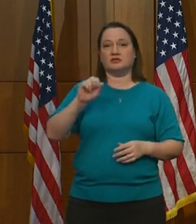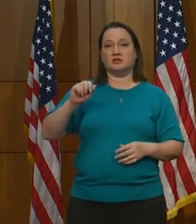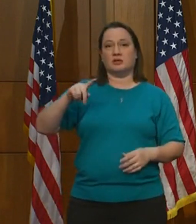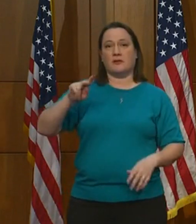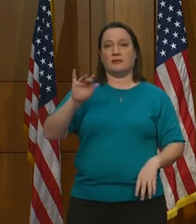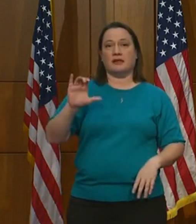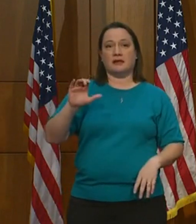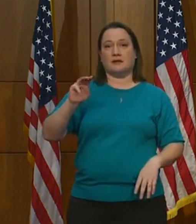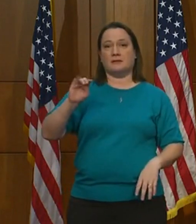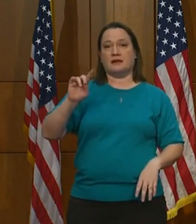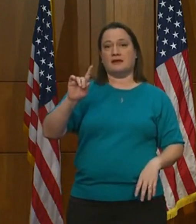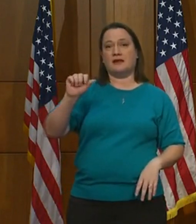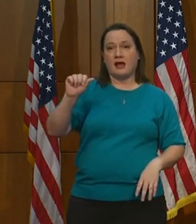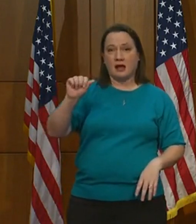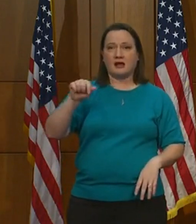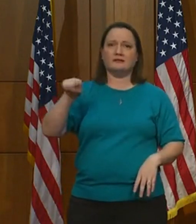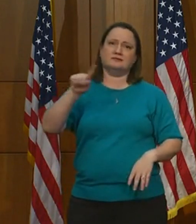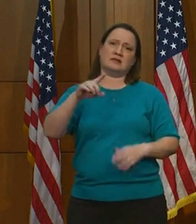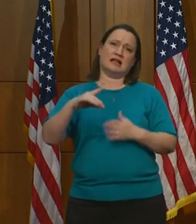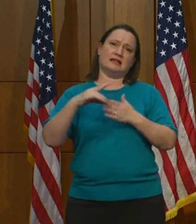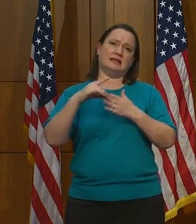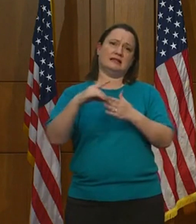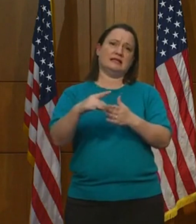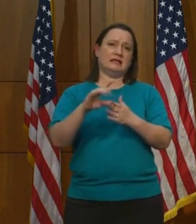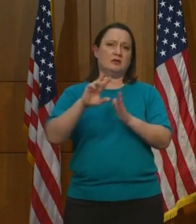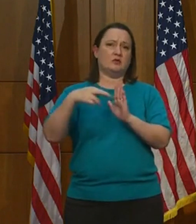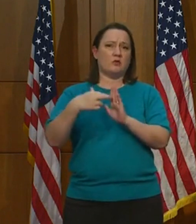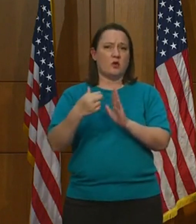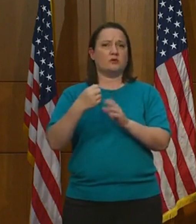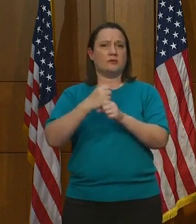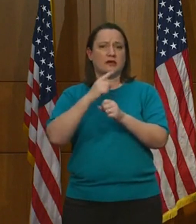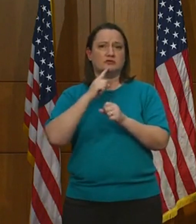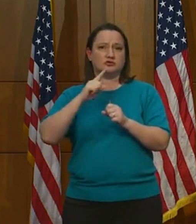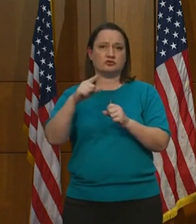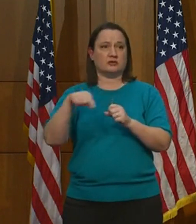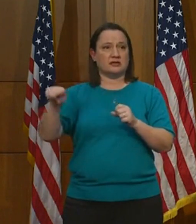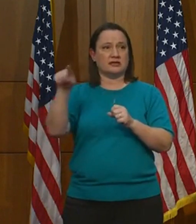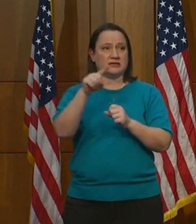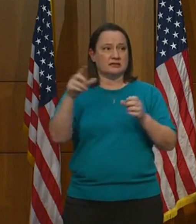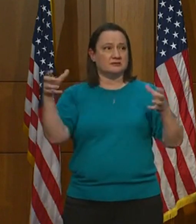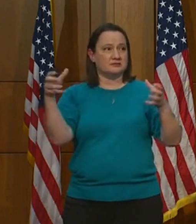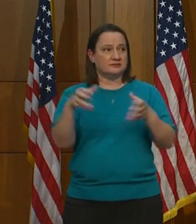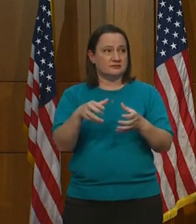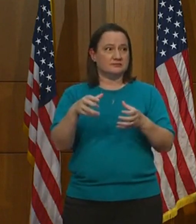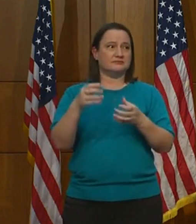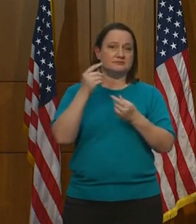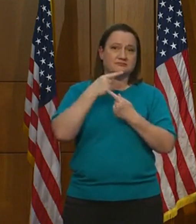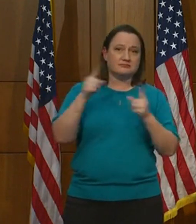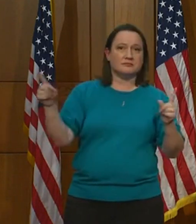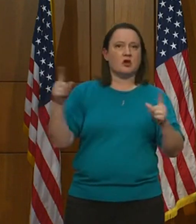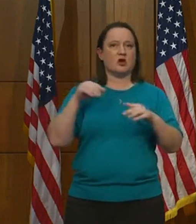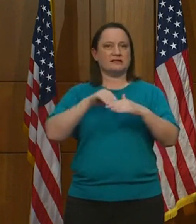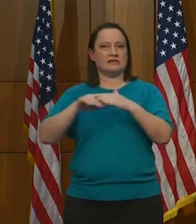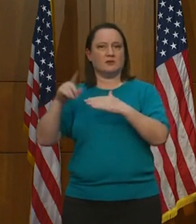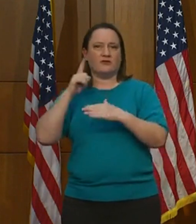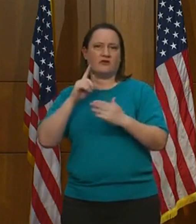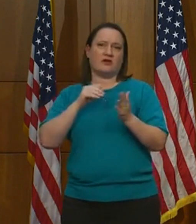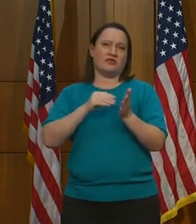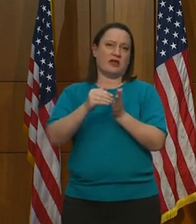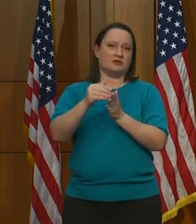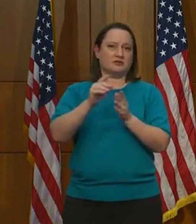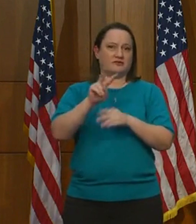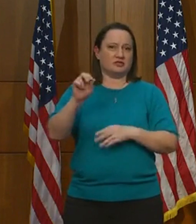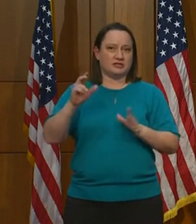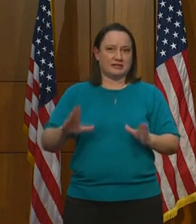for taking a lead role in making these briefings accessible to thousands of Virginians. I'd also like to thank our